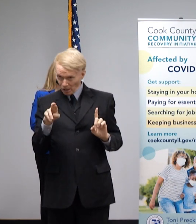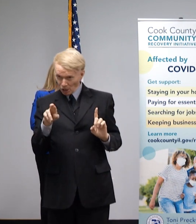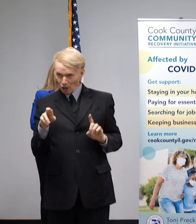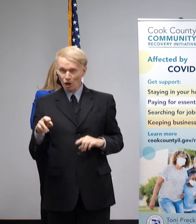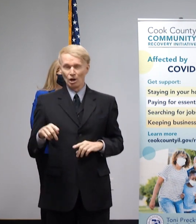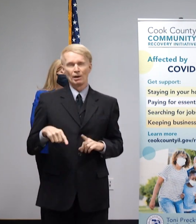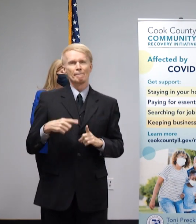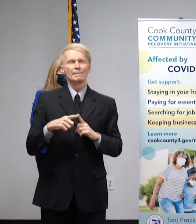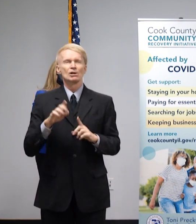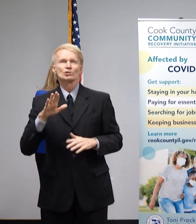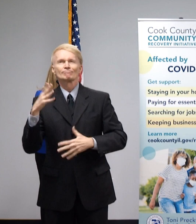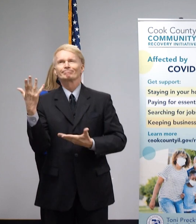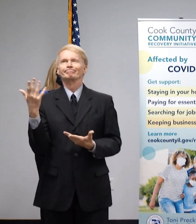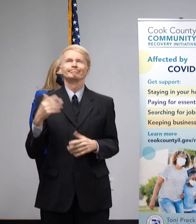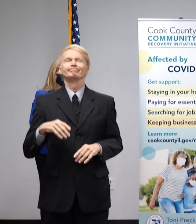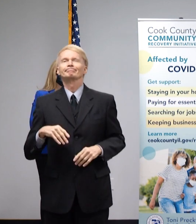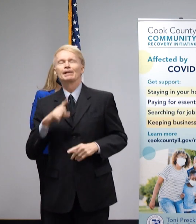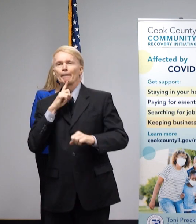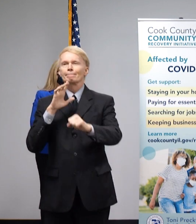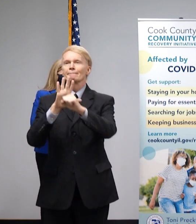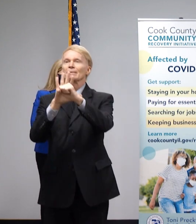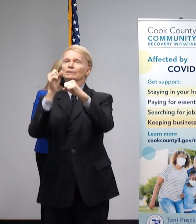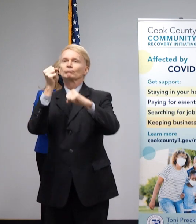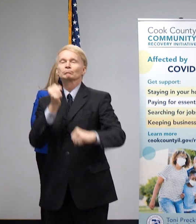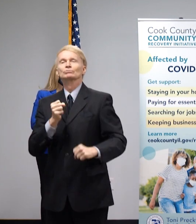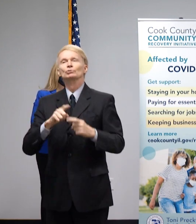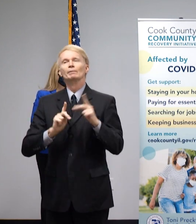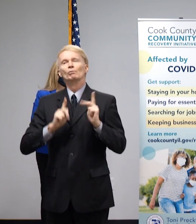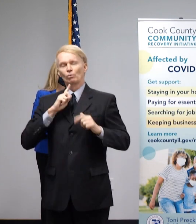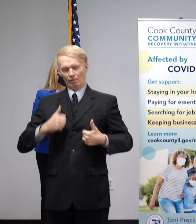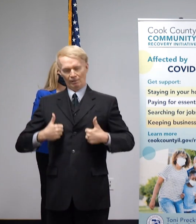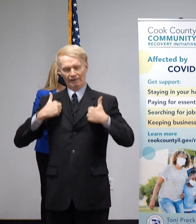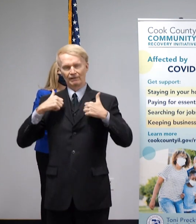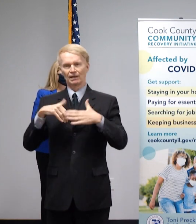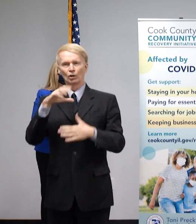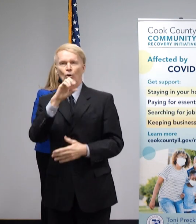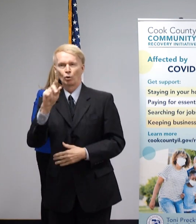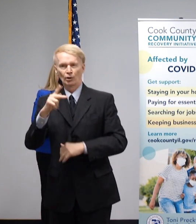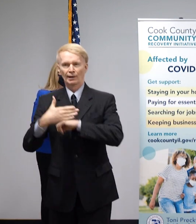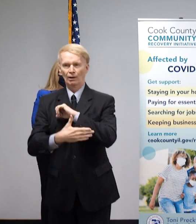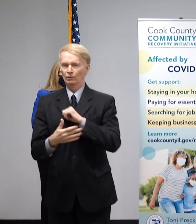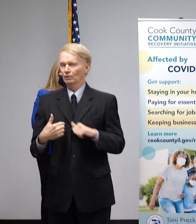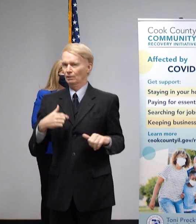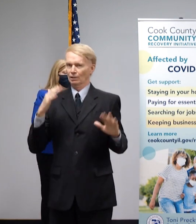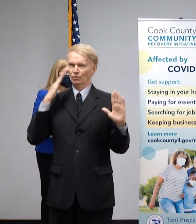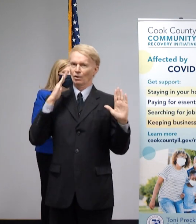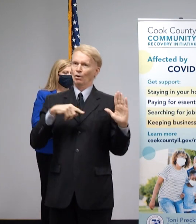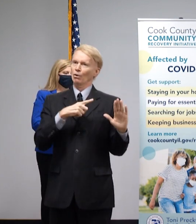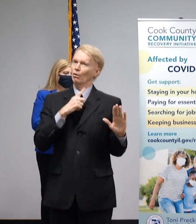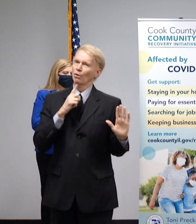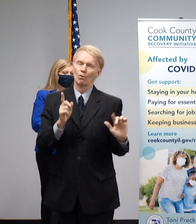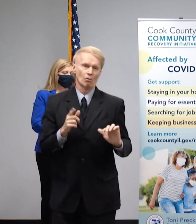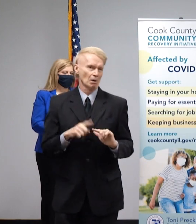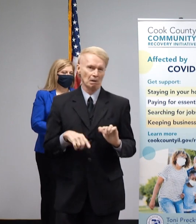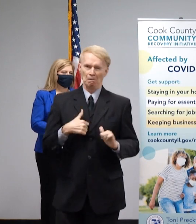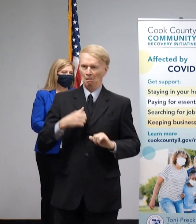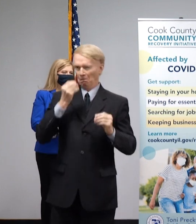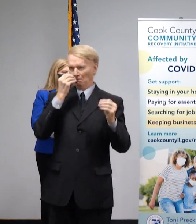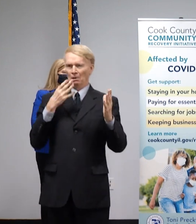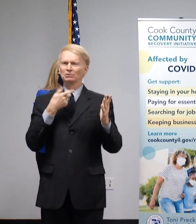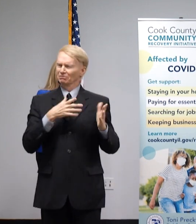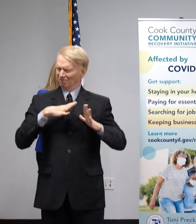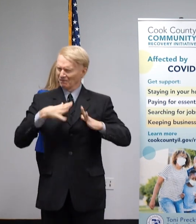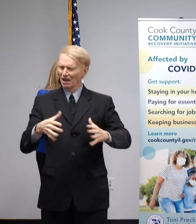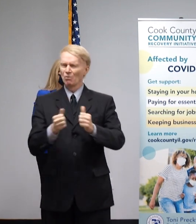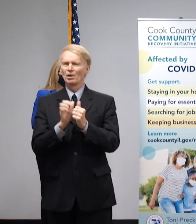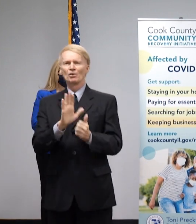but her commitment to the residents of Cook County and being unapologetic about her advocacy. Ebony